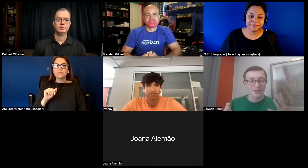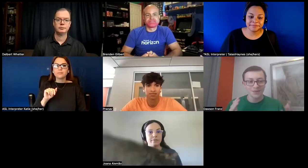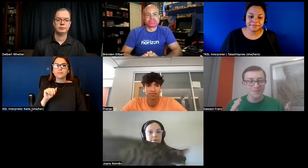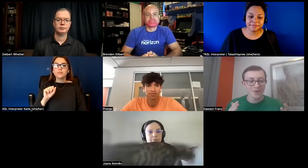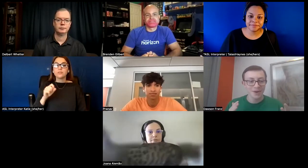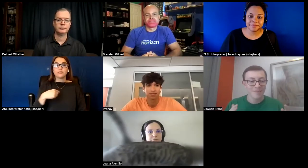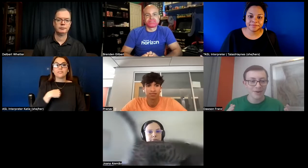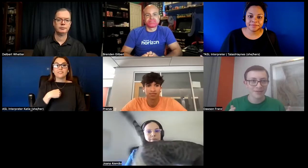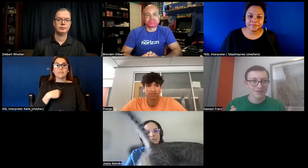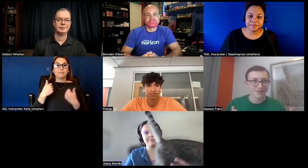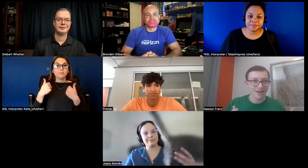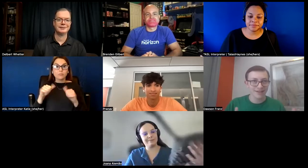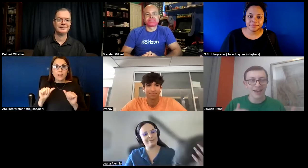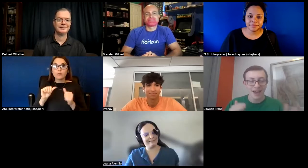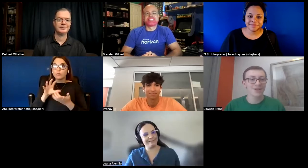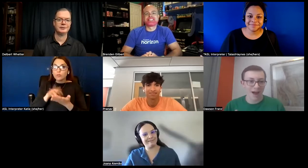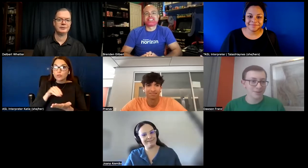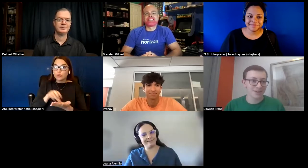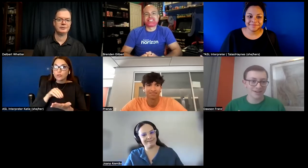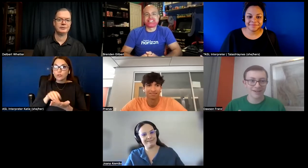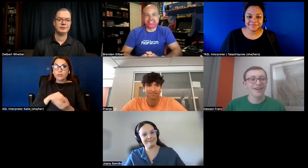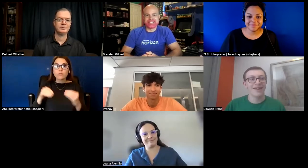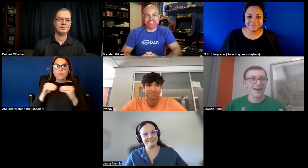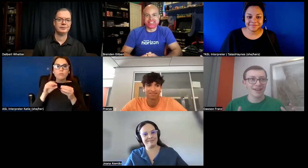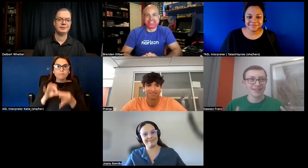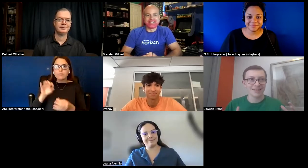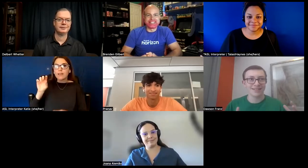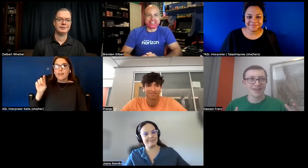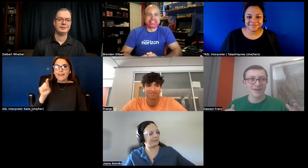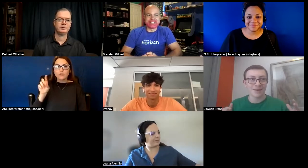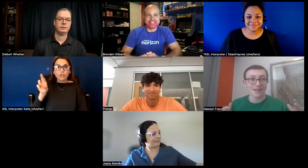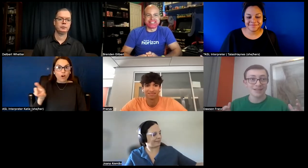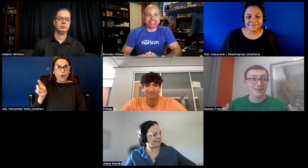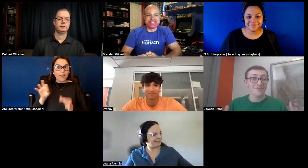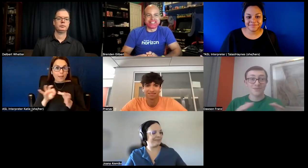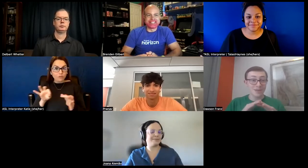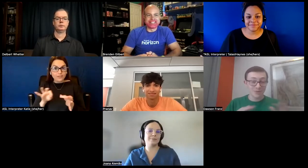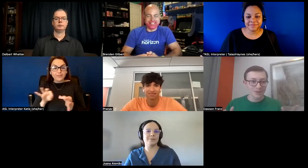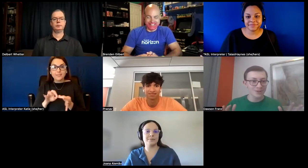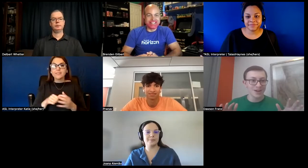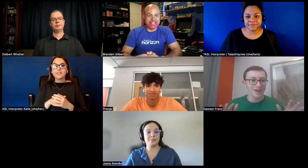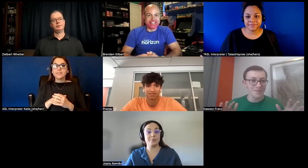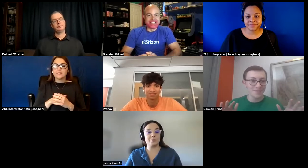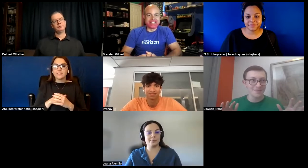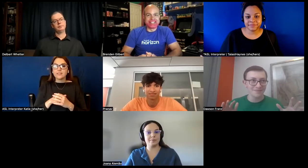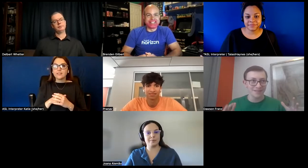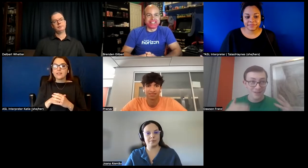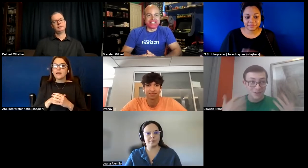learn more about uh xr captioning and um it's a huge um new